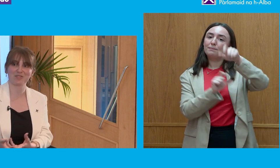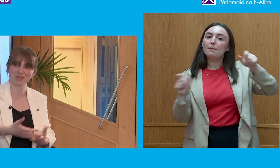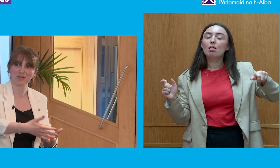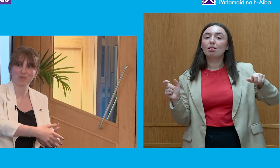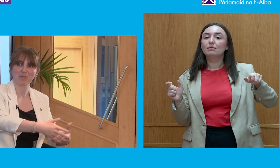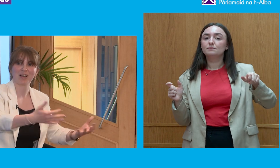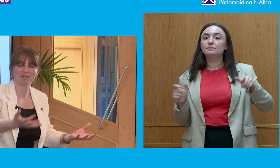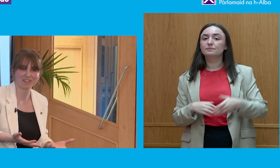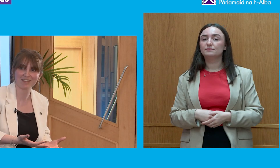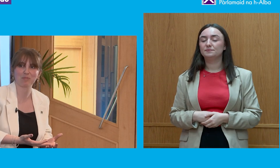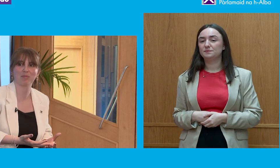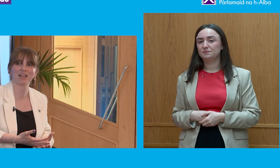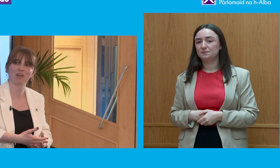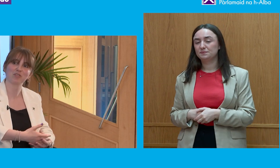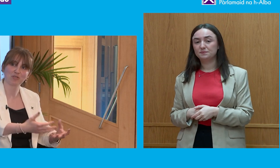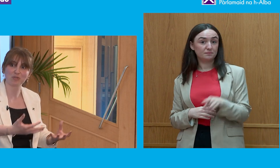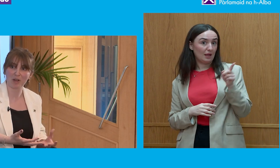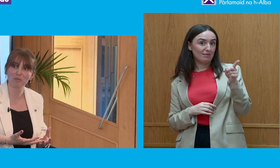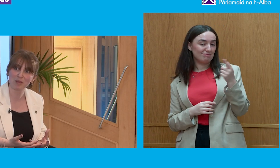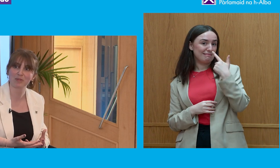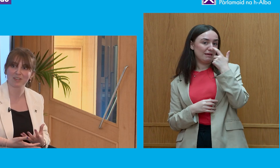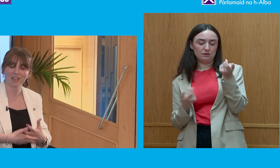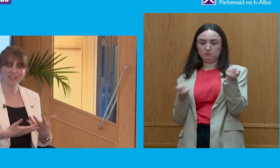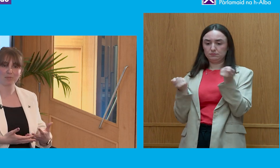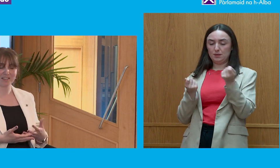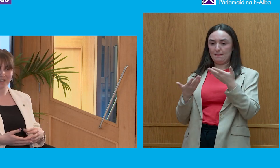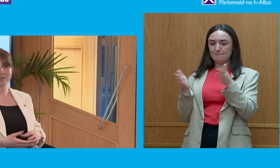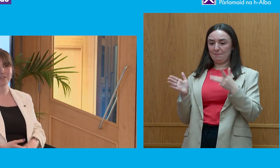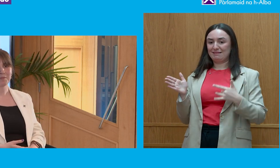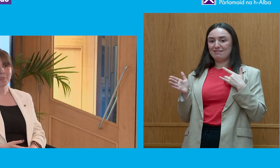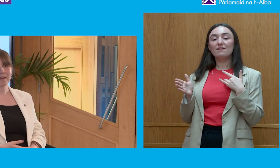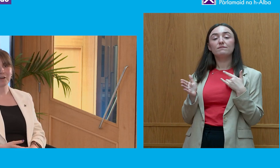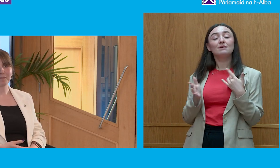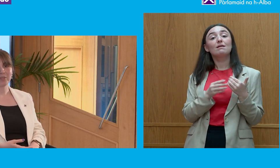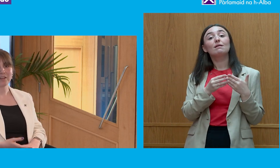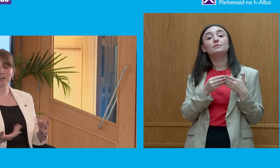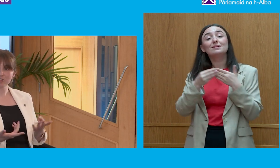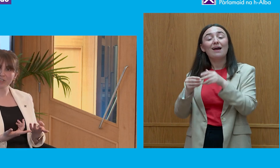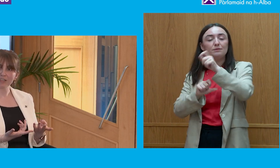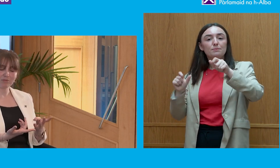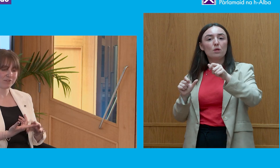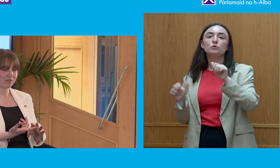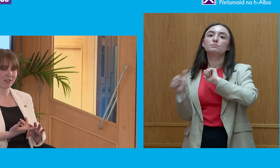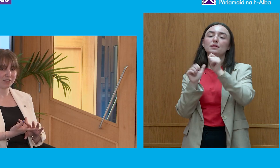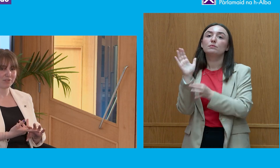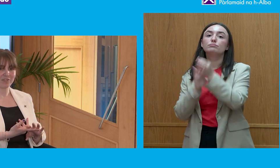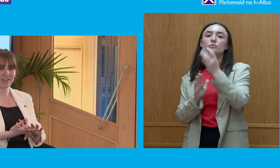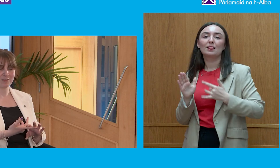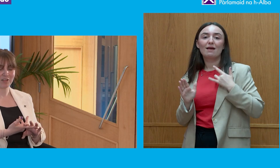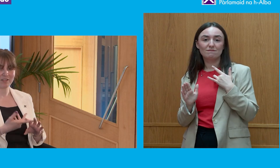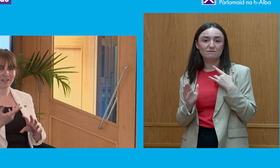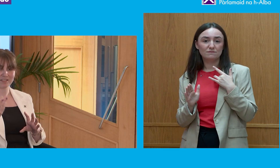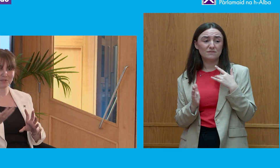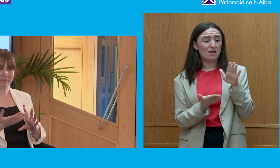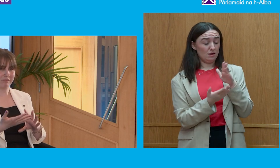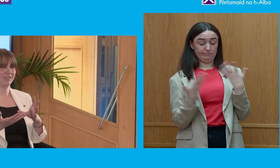been instated to facilitate public life and to help people lead better lives. Culturally, we've seen,